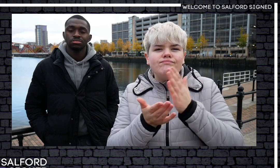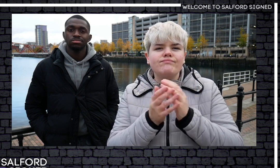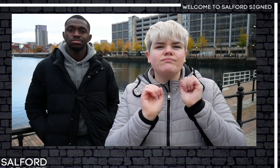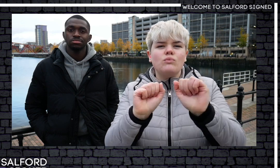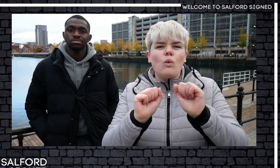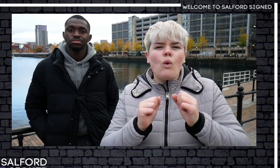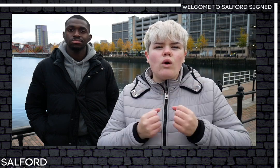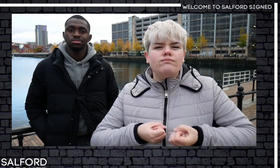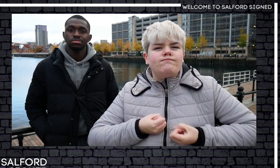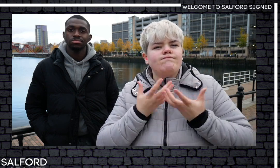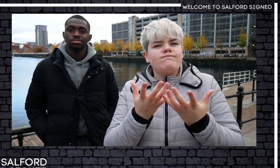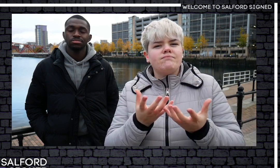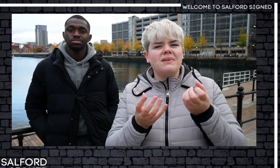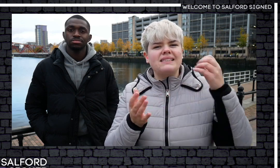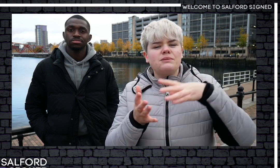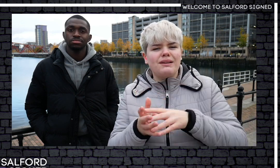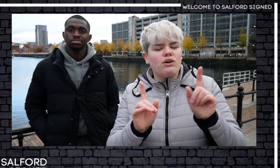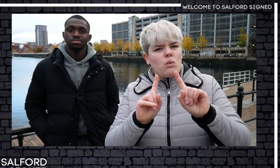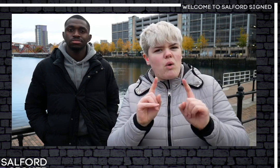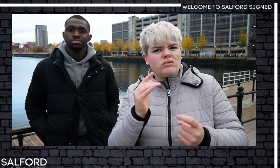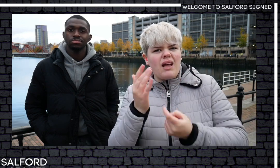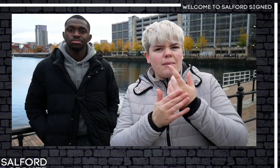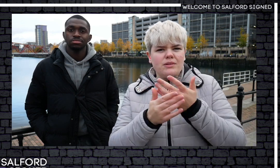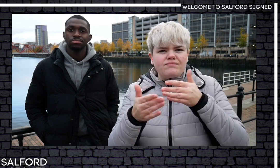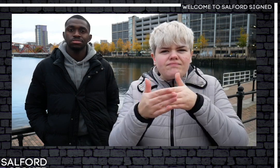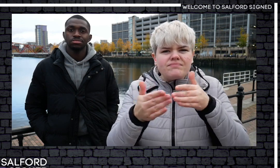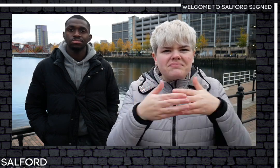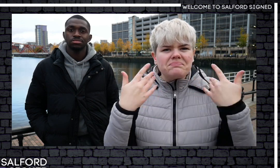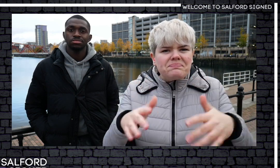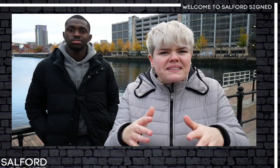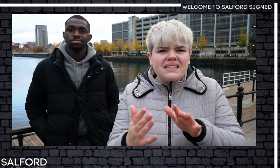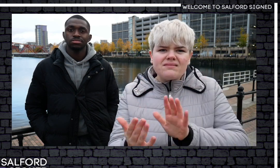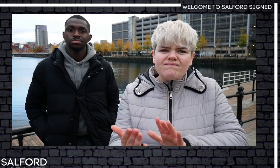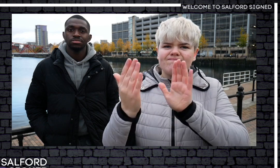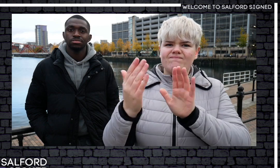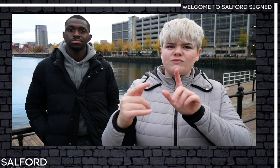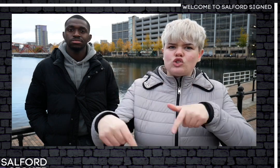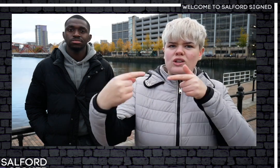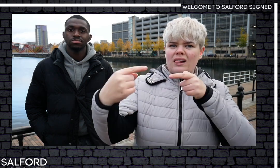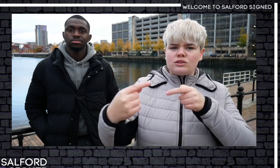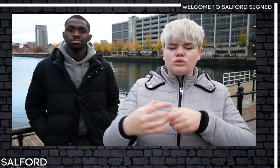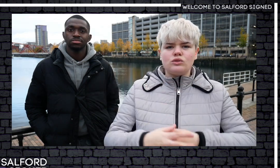the barriers and the challenges that you may have faced as a deaf or hard of hearing residents.